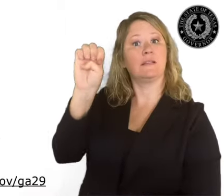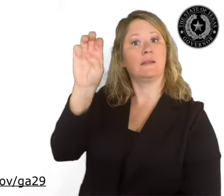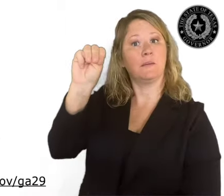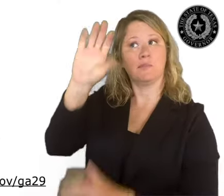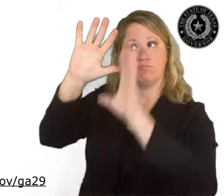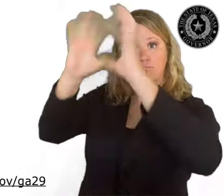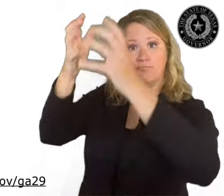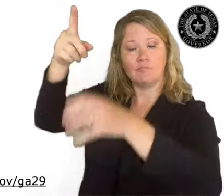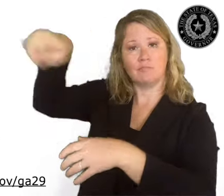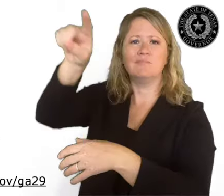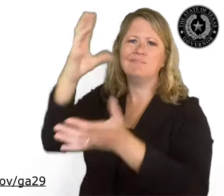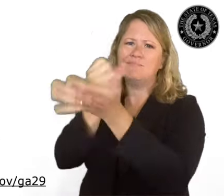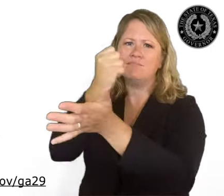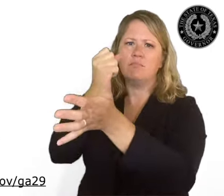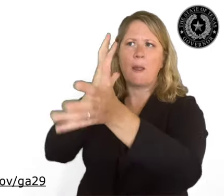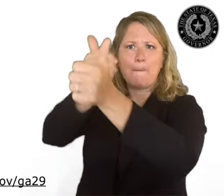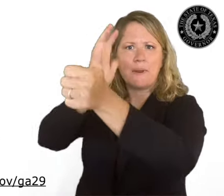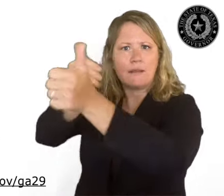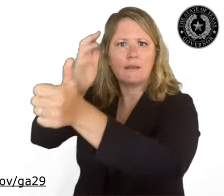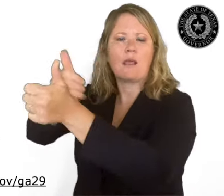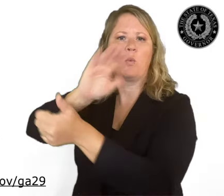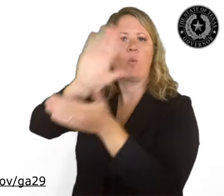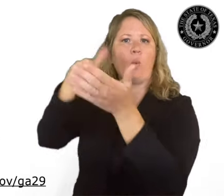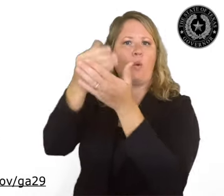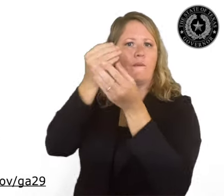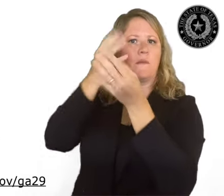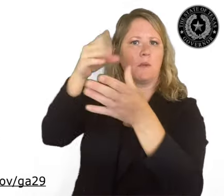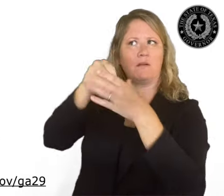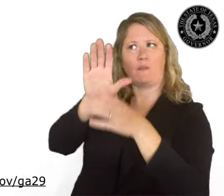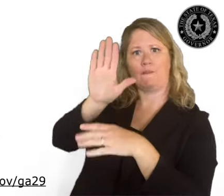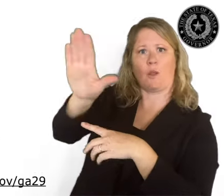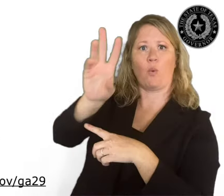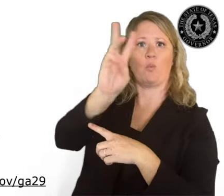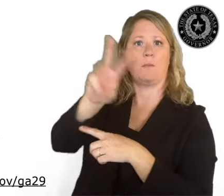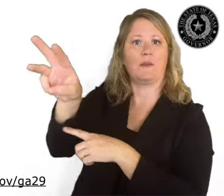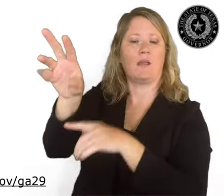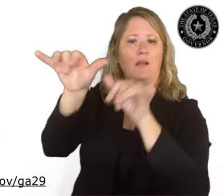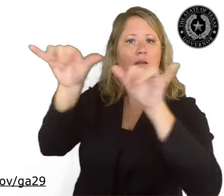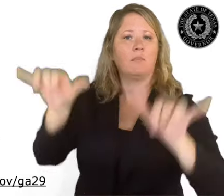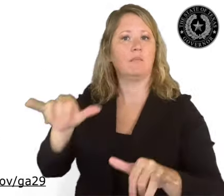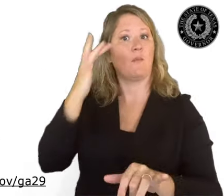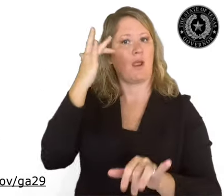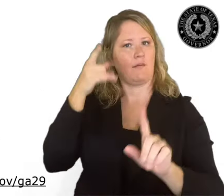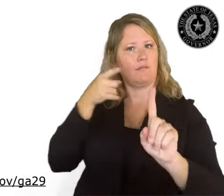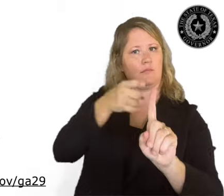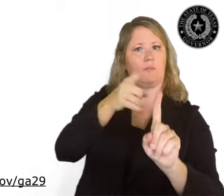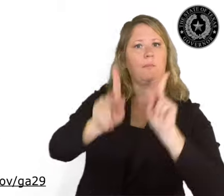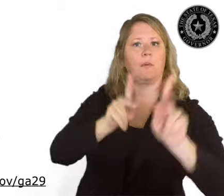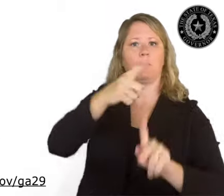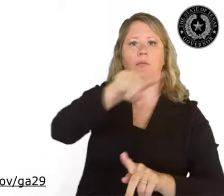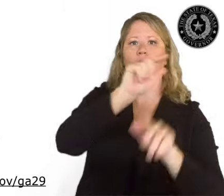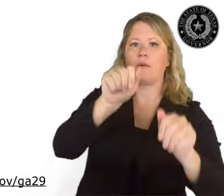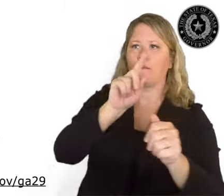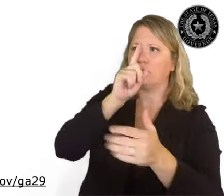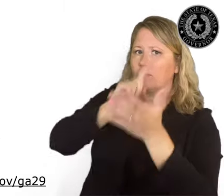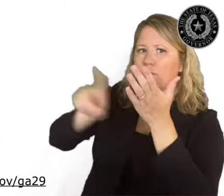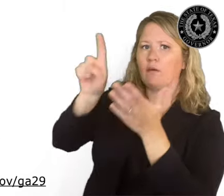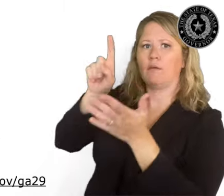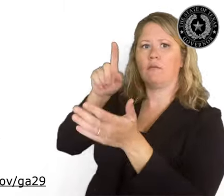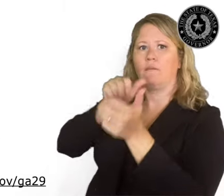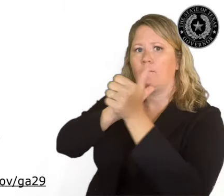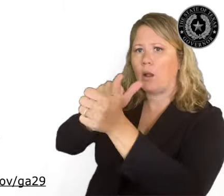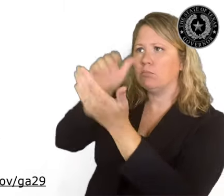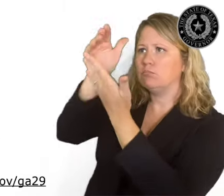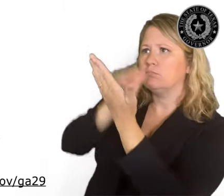TDEM shall maintain on its website a list of counties that are not subject to this face covering requirement pursuant to